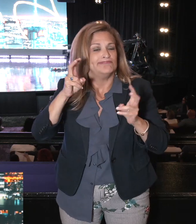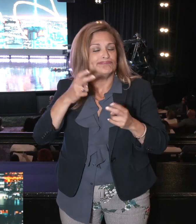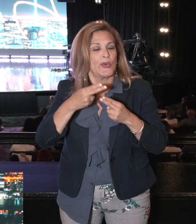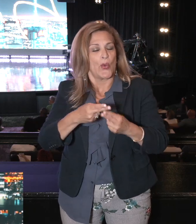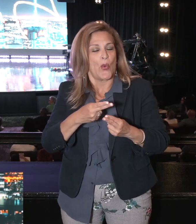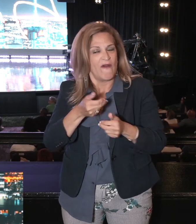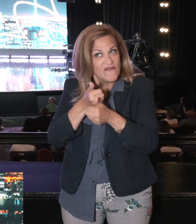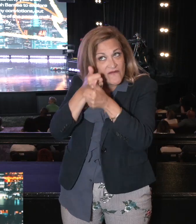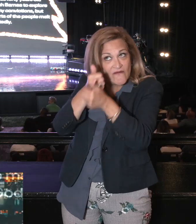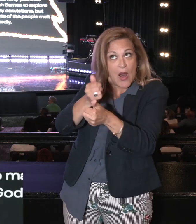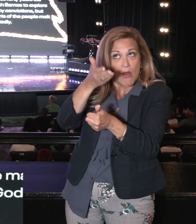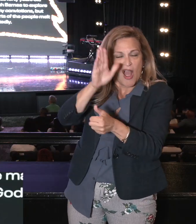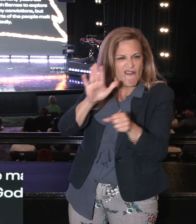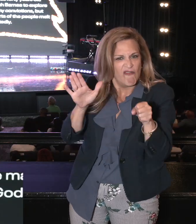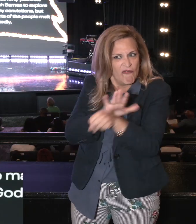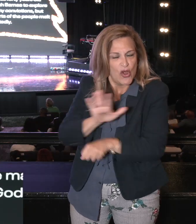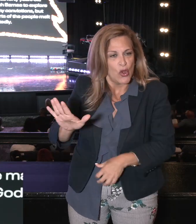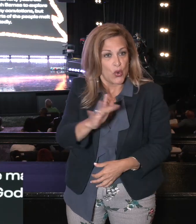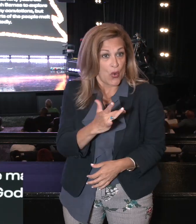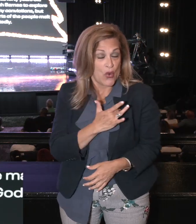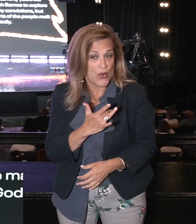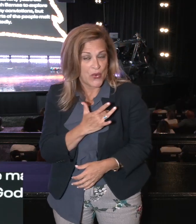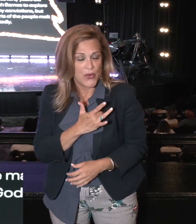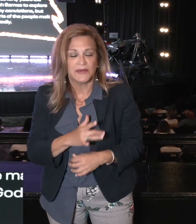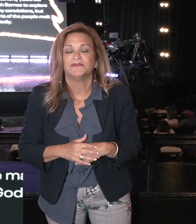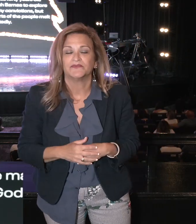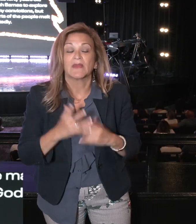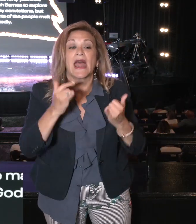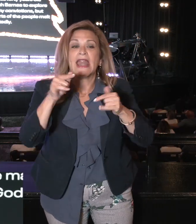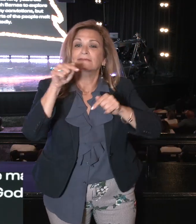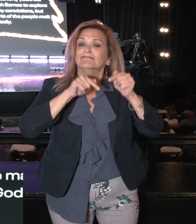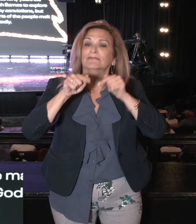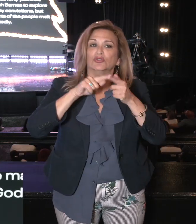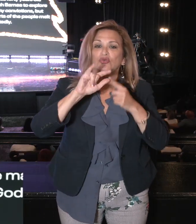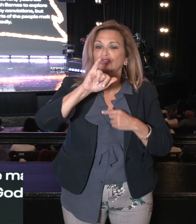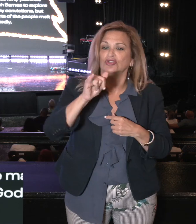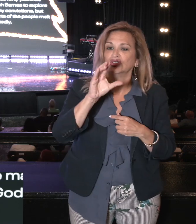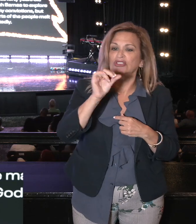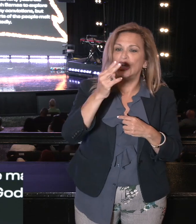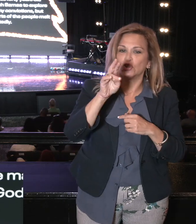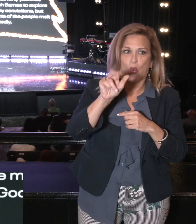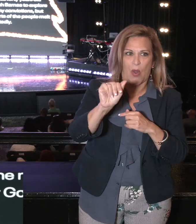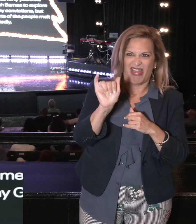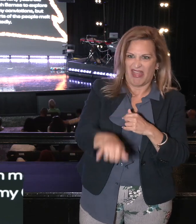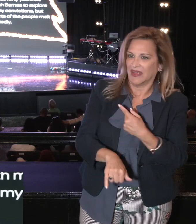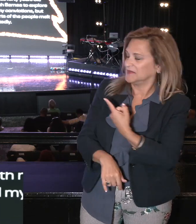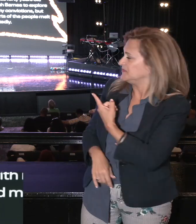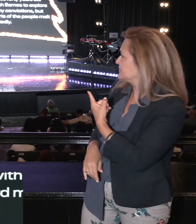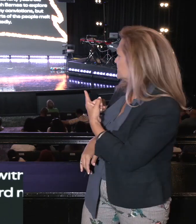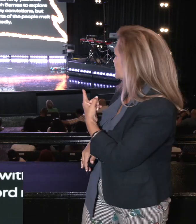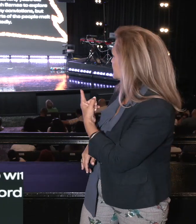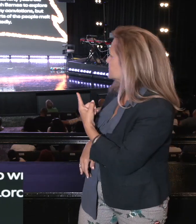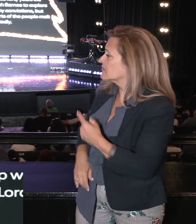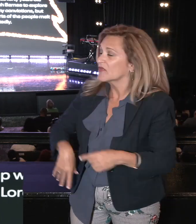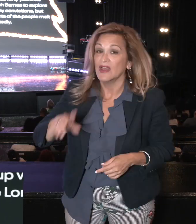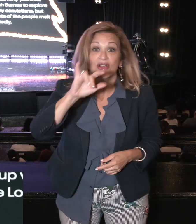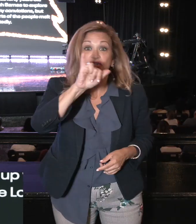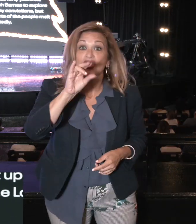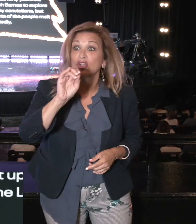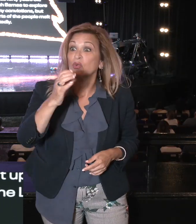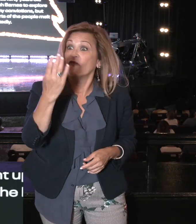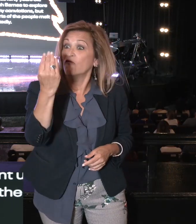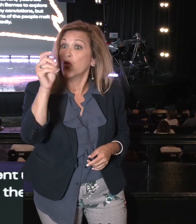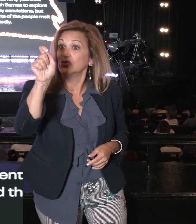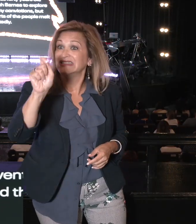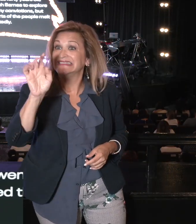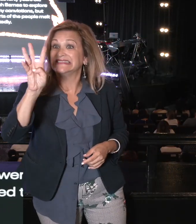verses 6 to 14, and then we'll go back to where it all started. Can we put it on the screen? Yes, thank you. Joshua 14, 6 to 14,